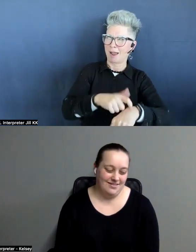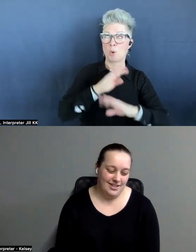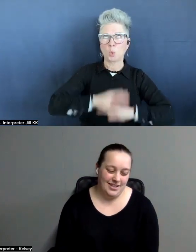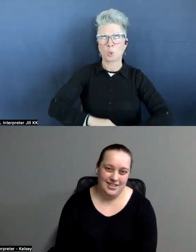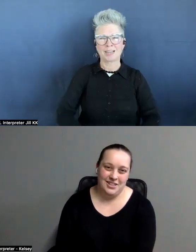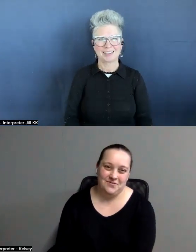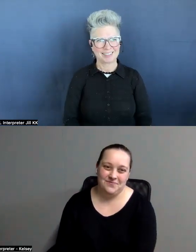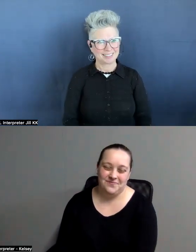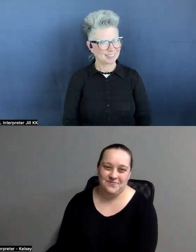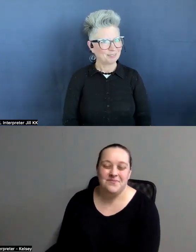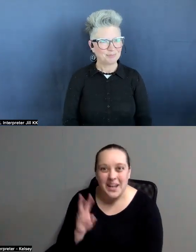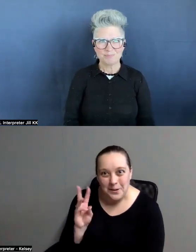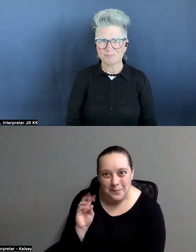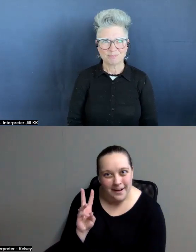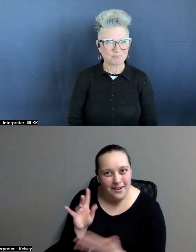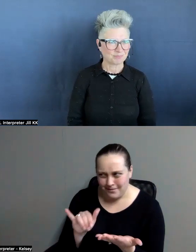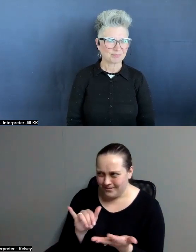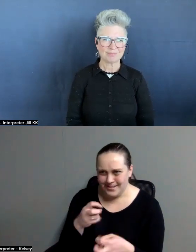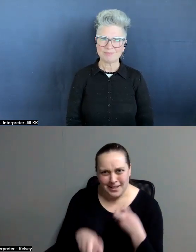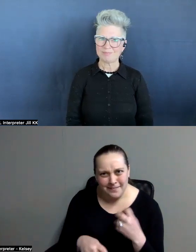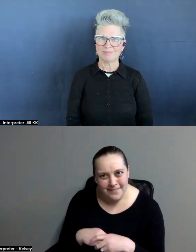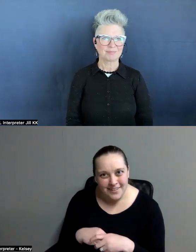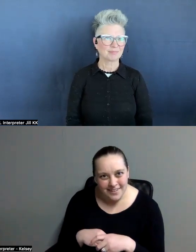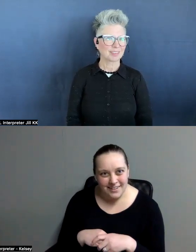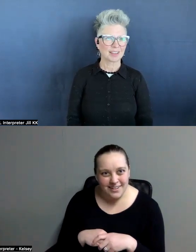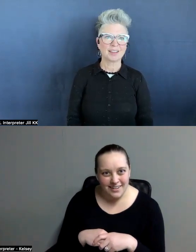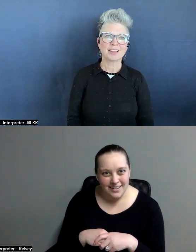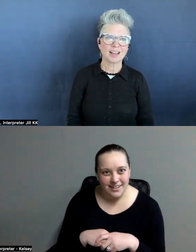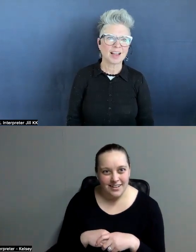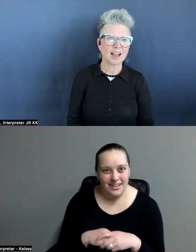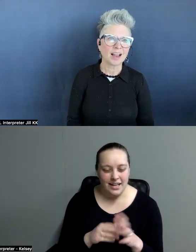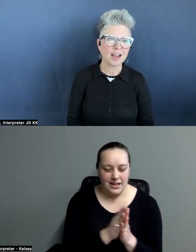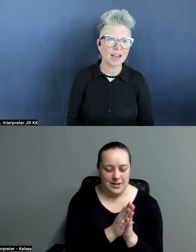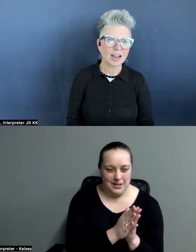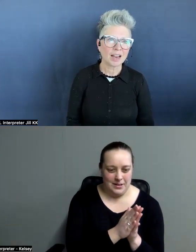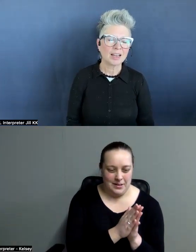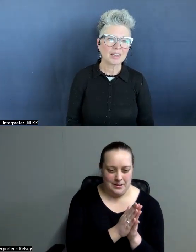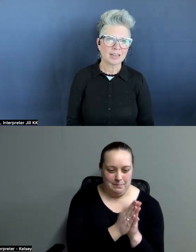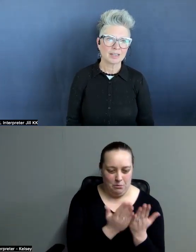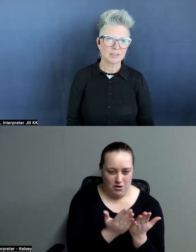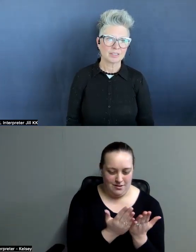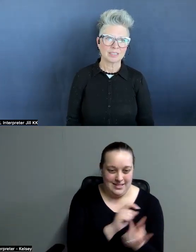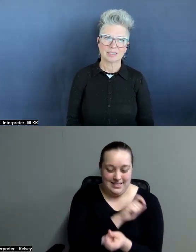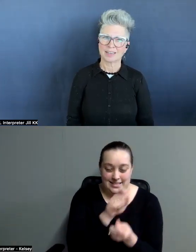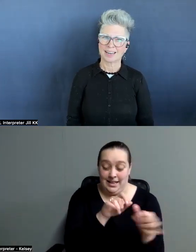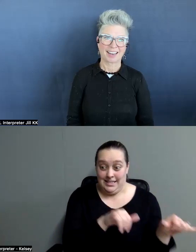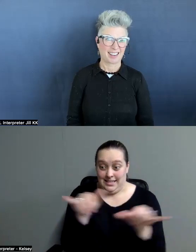Oh, my goodness. That might be difficult. It was. book exactly like the movie.